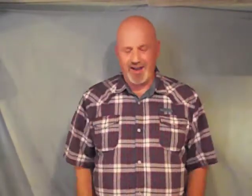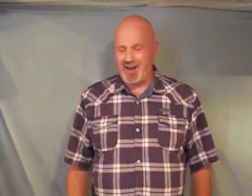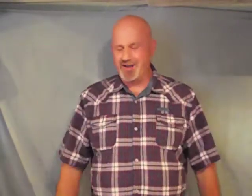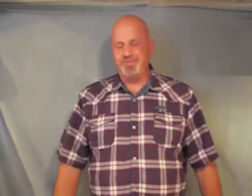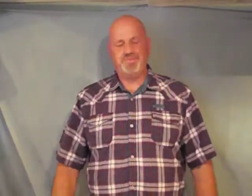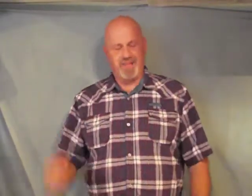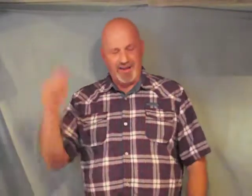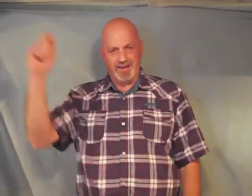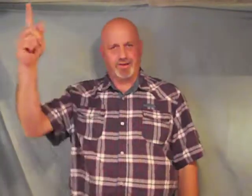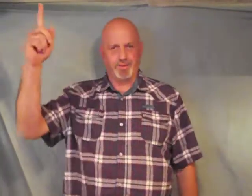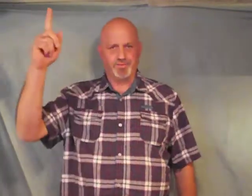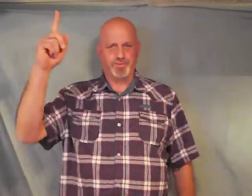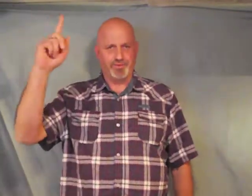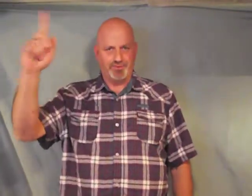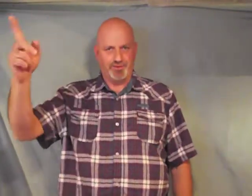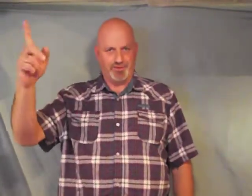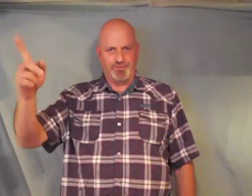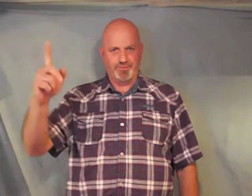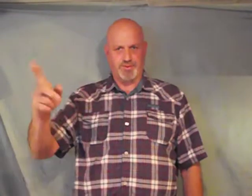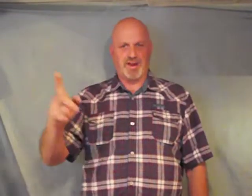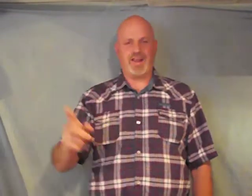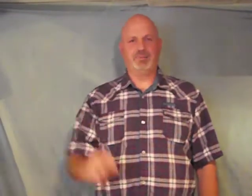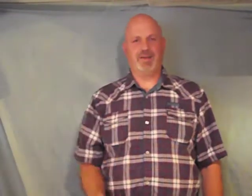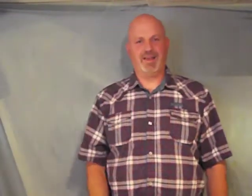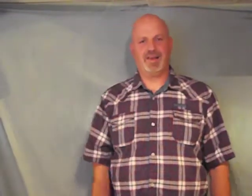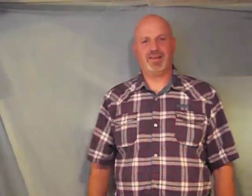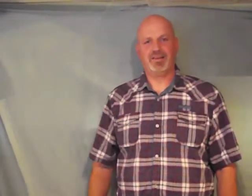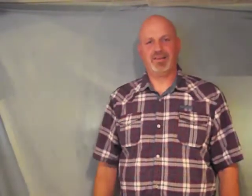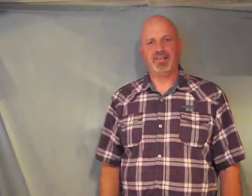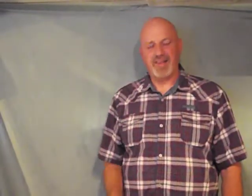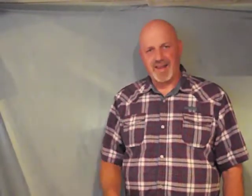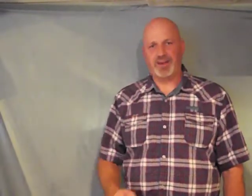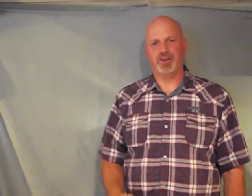God thank you Lord for telling me that thank you